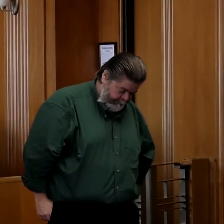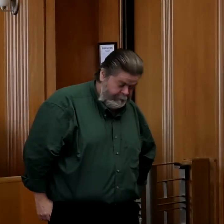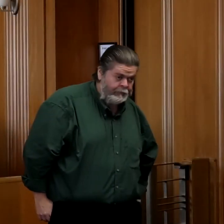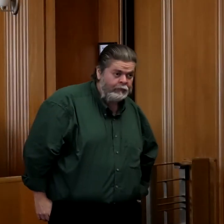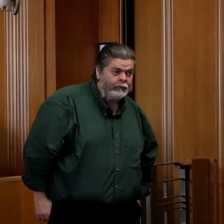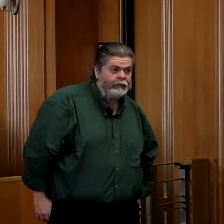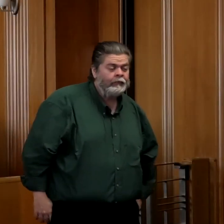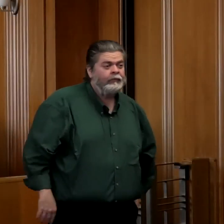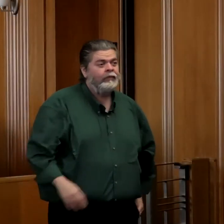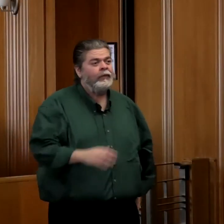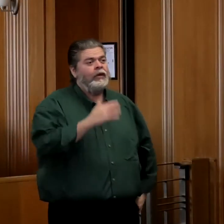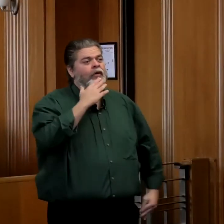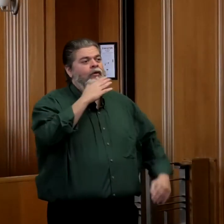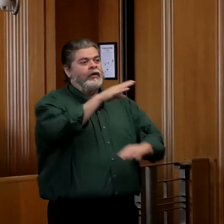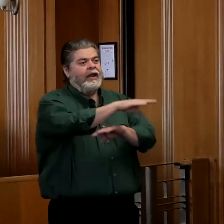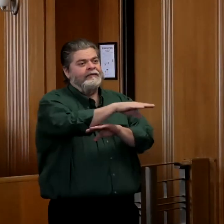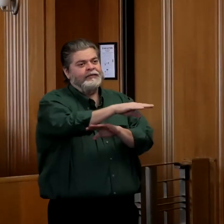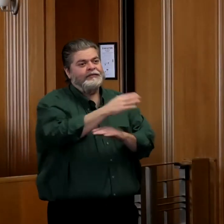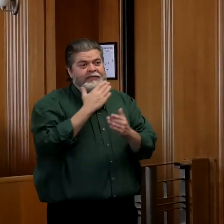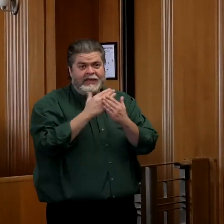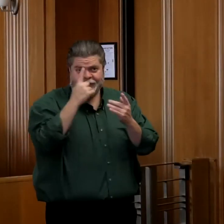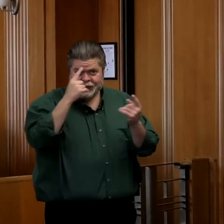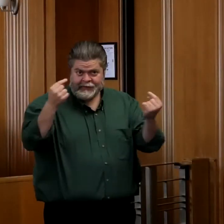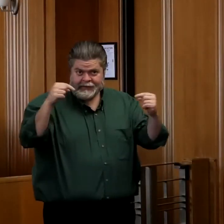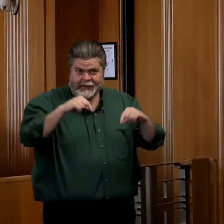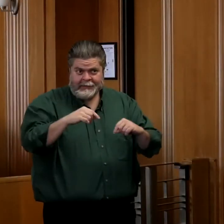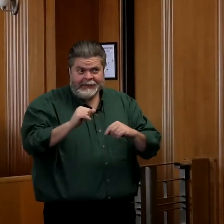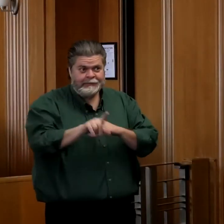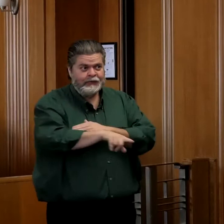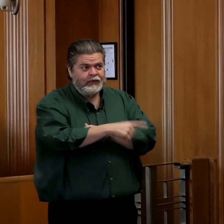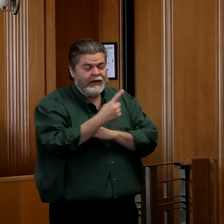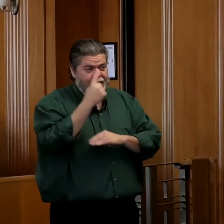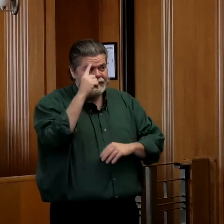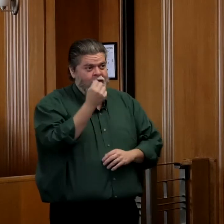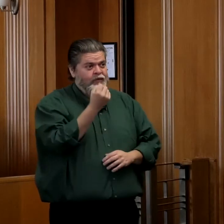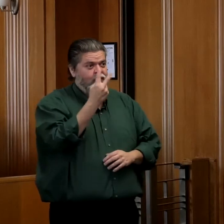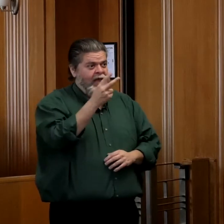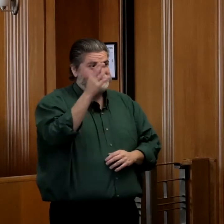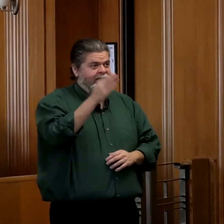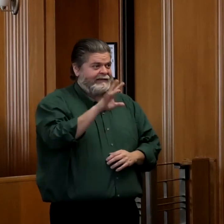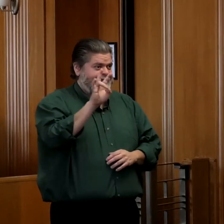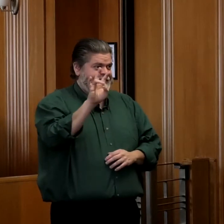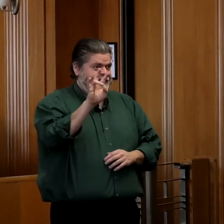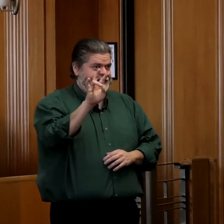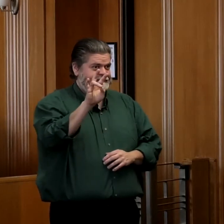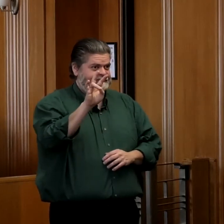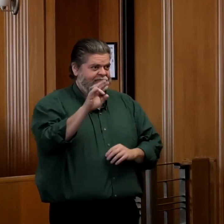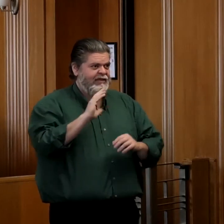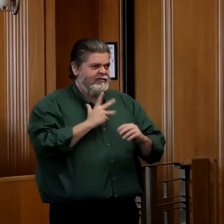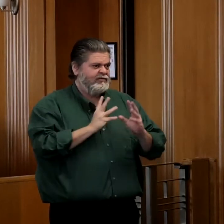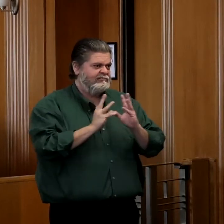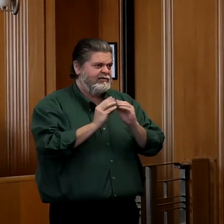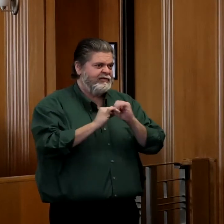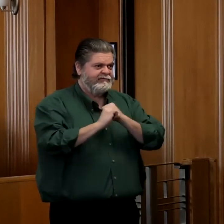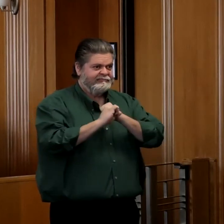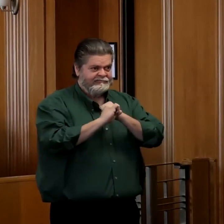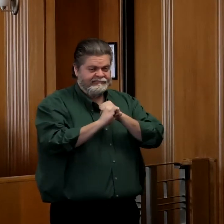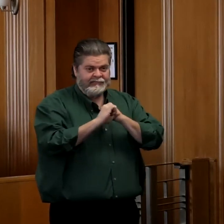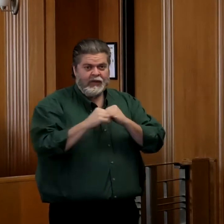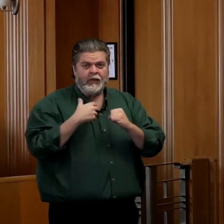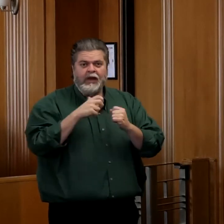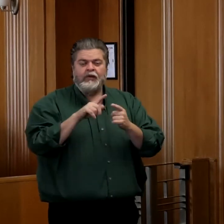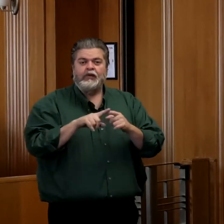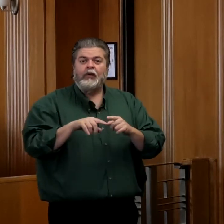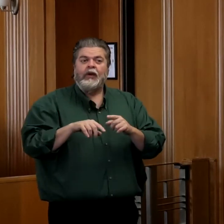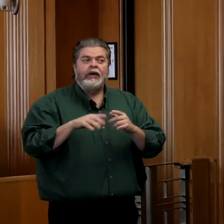Good afternoon. Thanks for being here today for our 12-7 briefing. Just kind of one housekeeping note to kick it off.